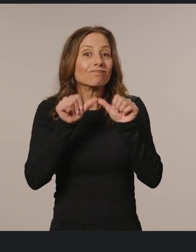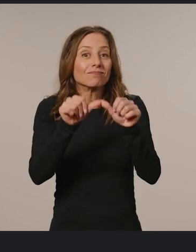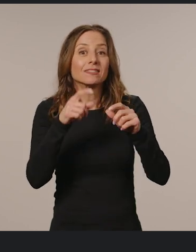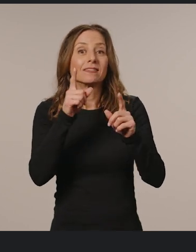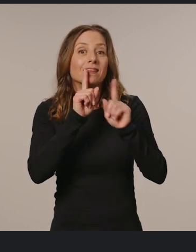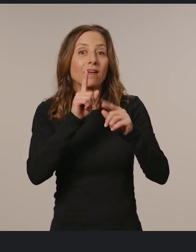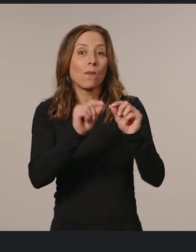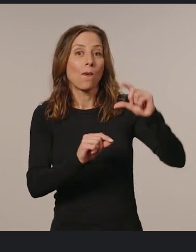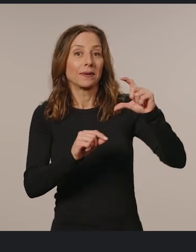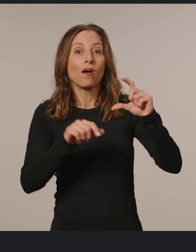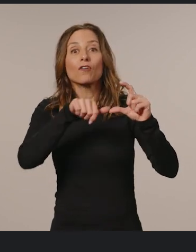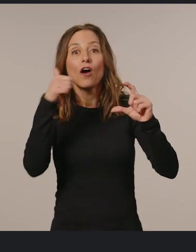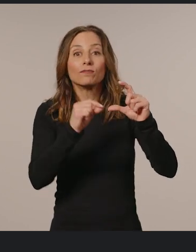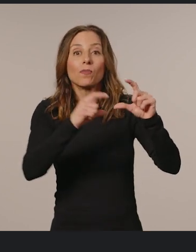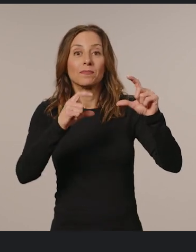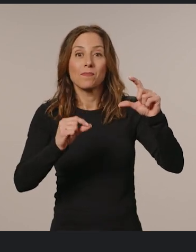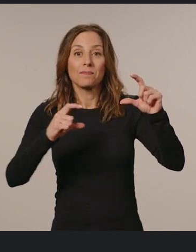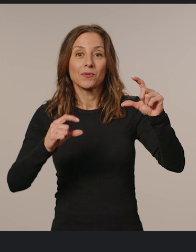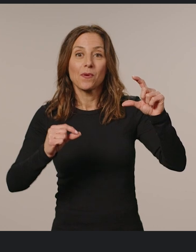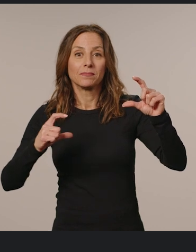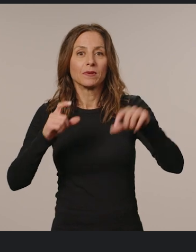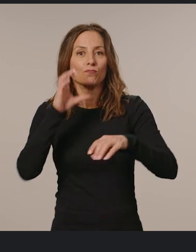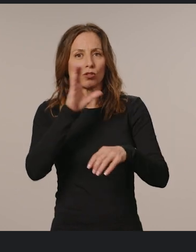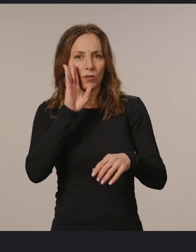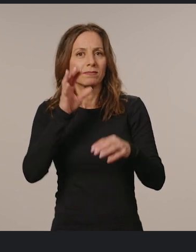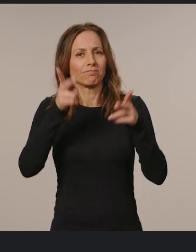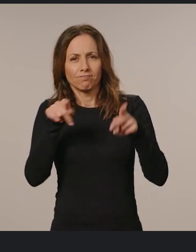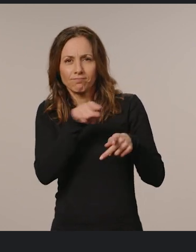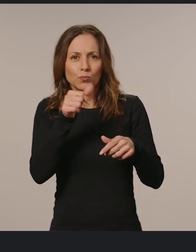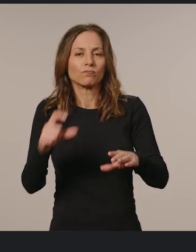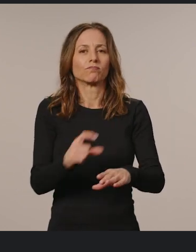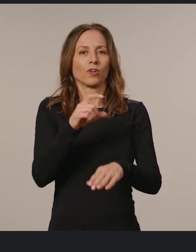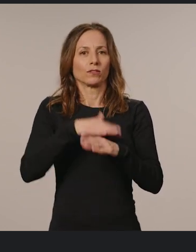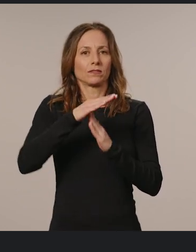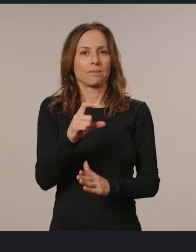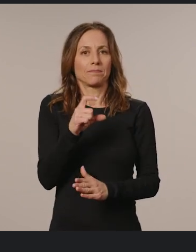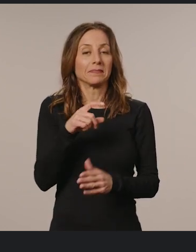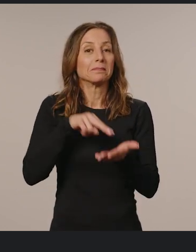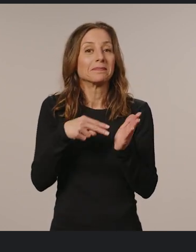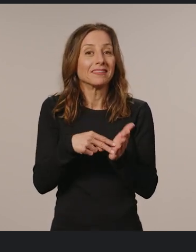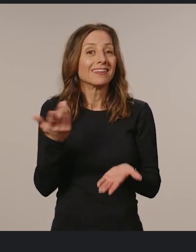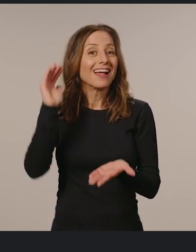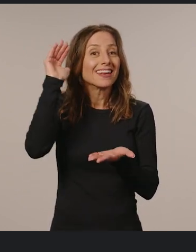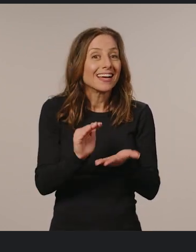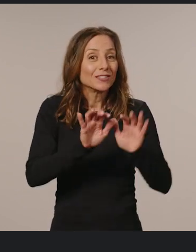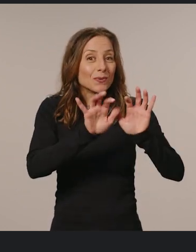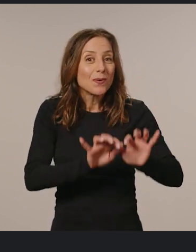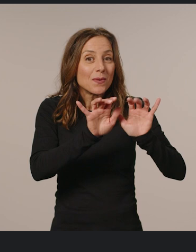element open another dialogue element, and the browser will take care of which one should be displayed on top. So, less code